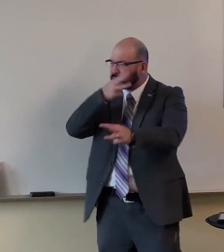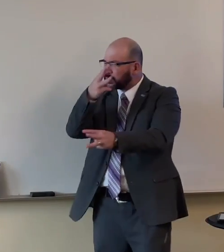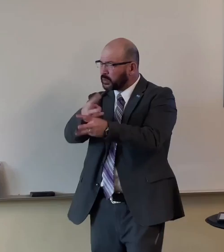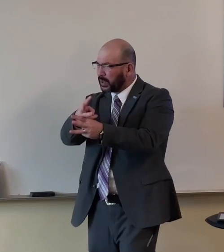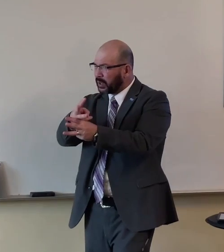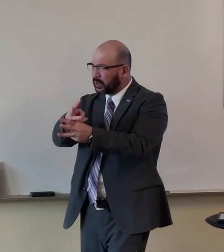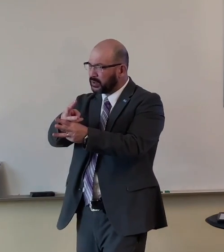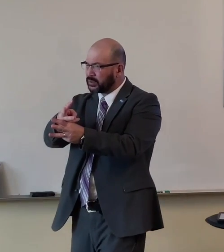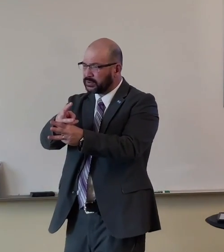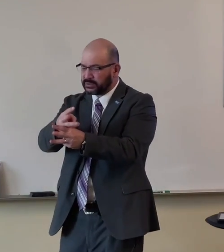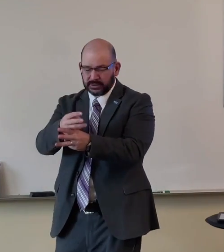The world